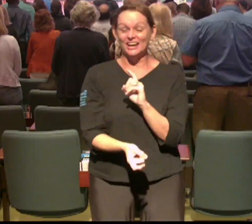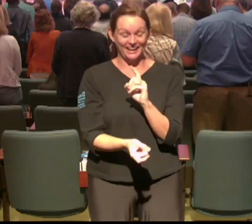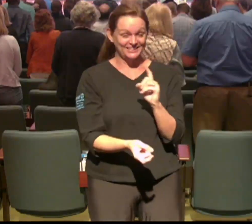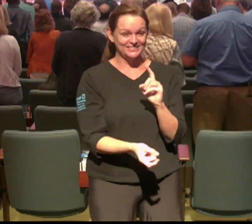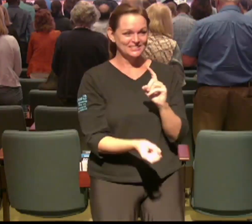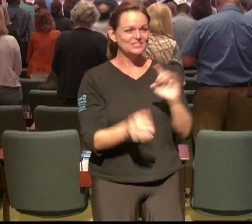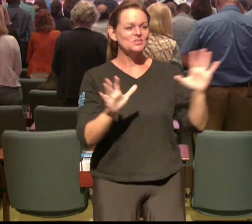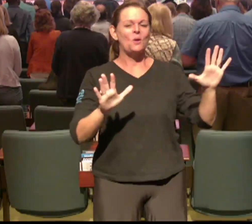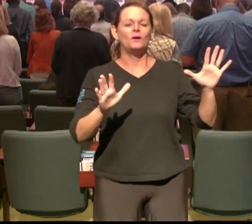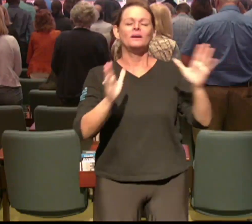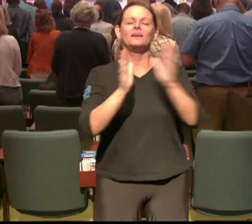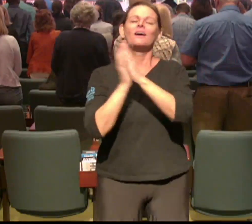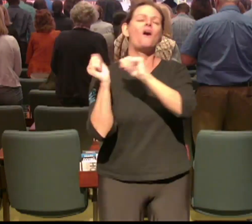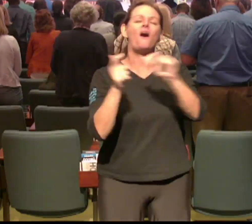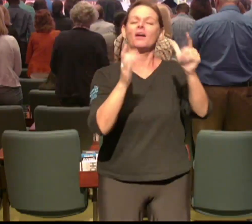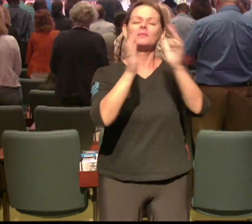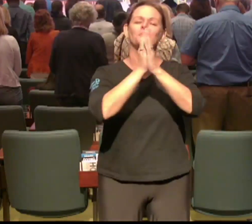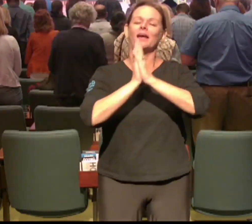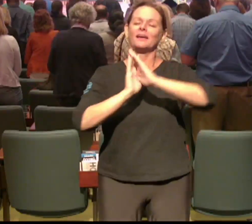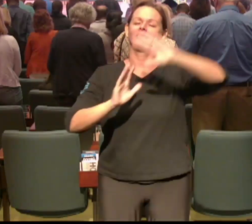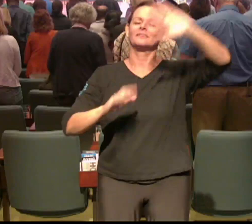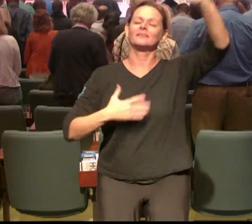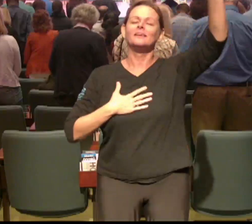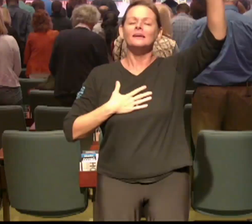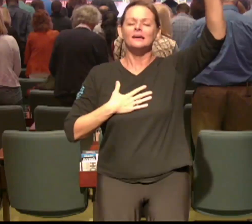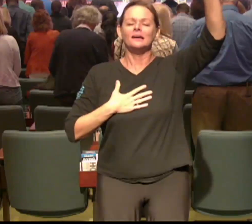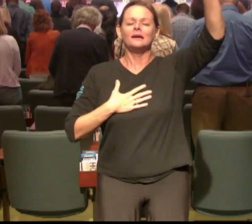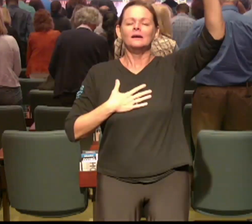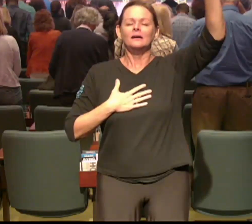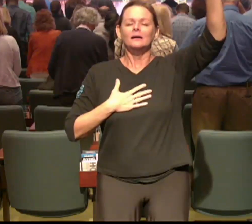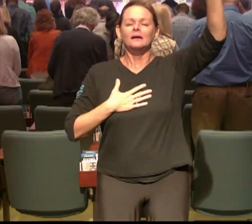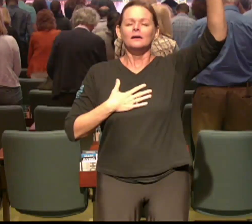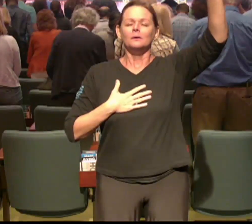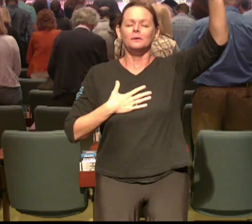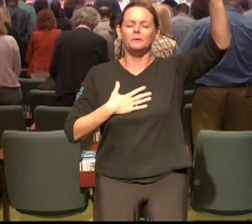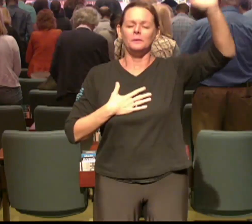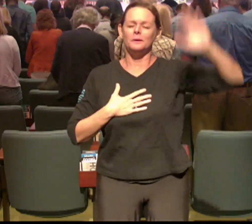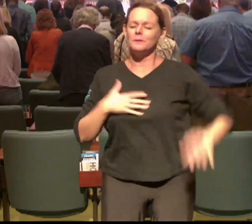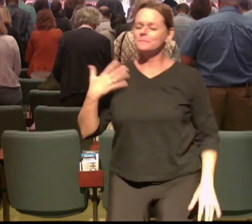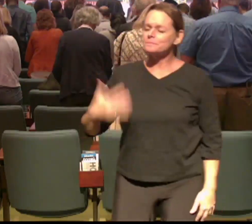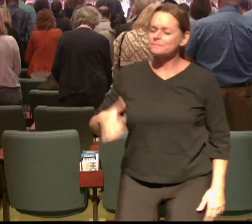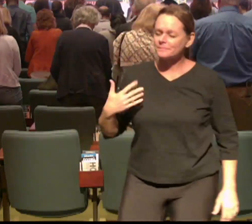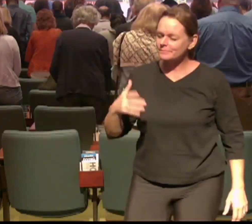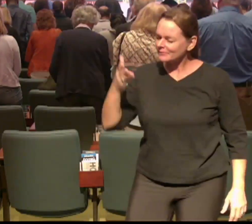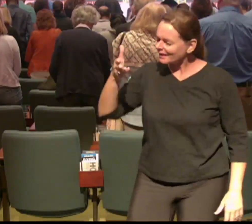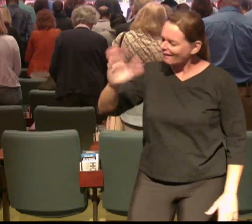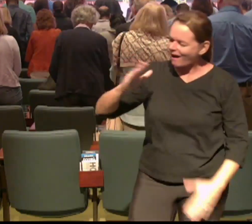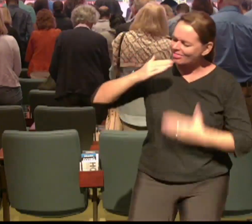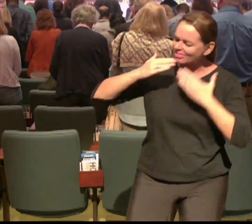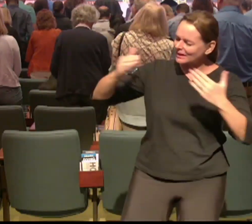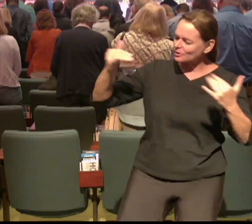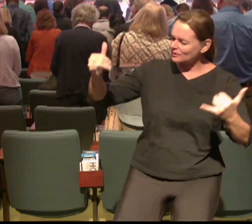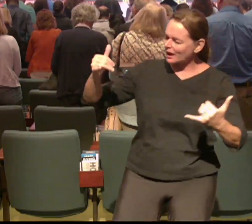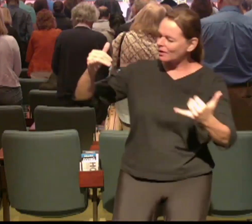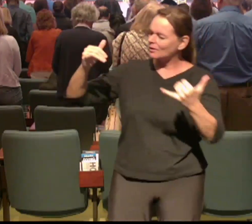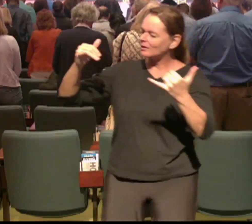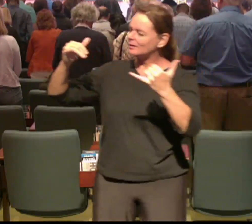let's pray together let's bow as we pray God I want to thank you today for your word that challenges us and reminds us that